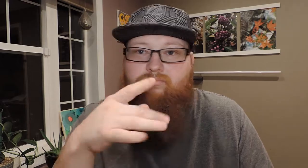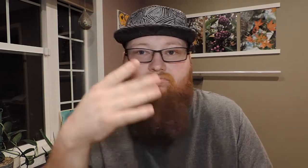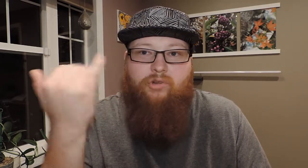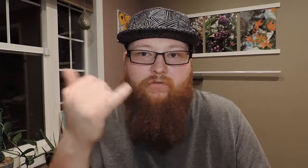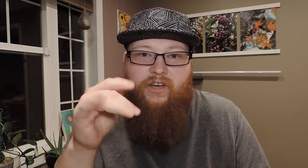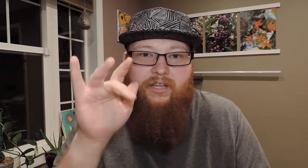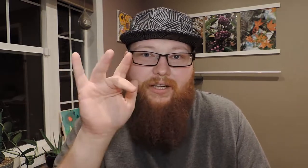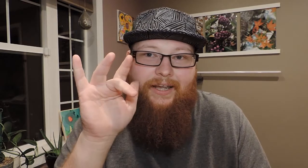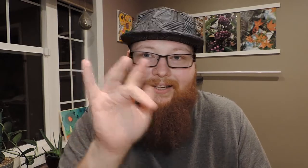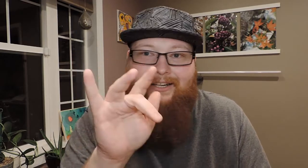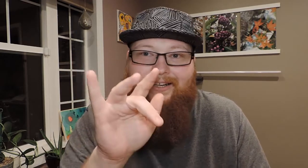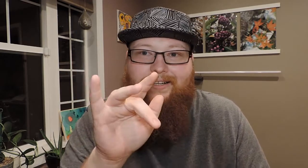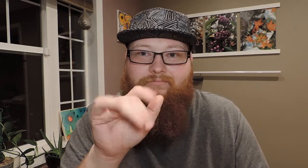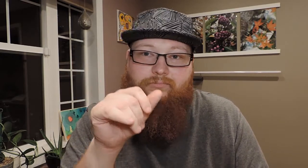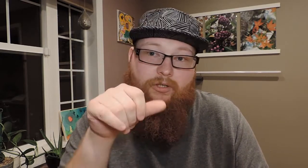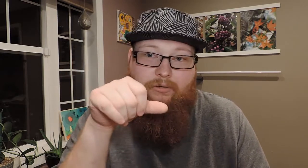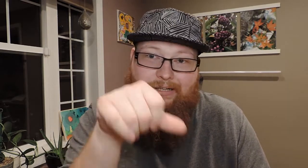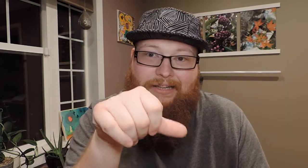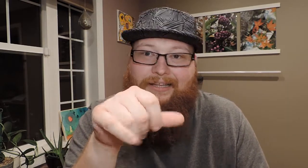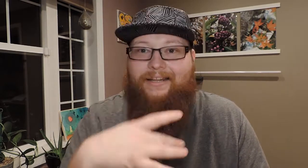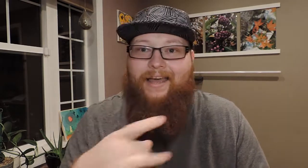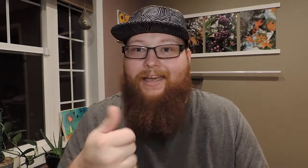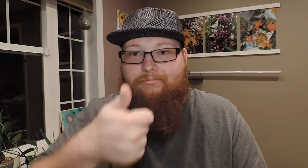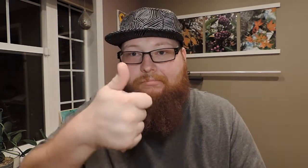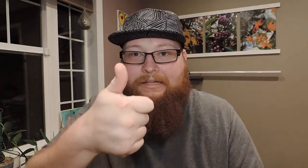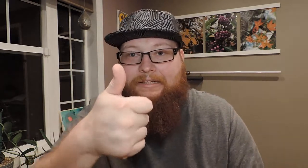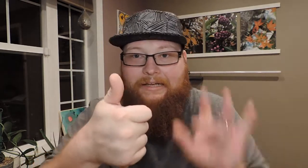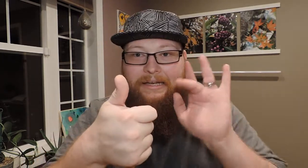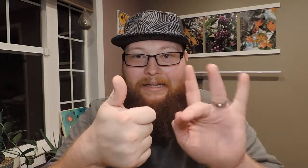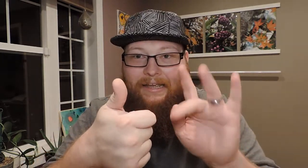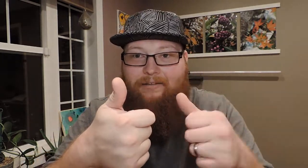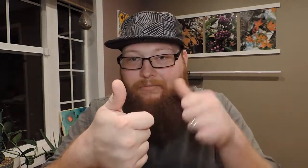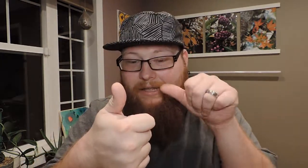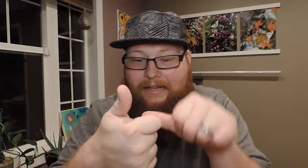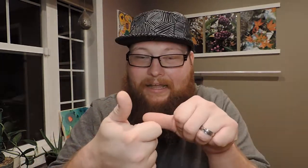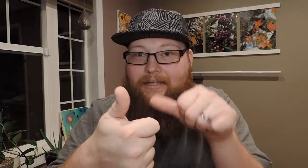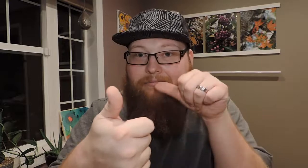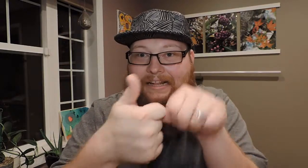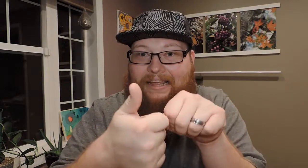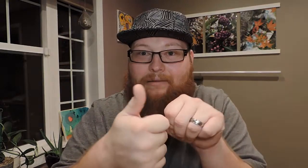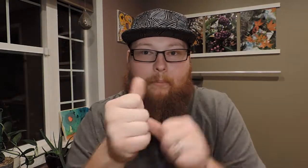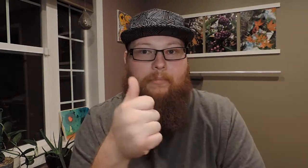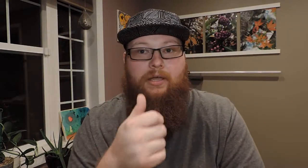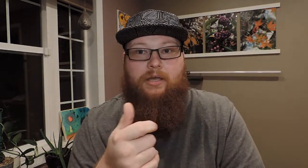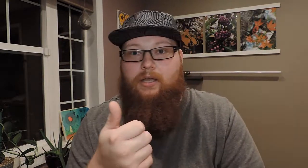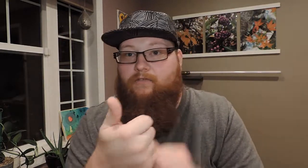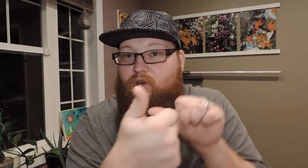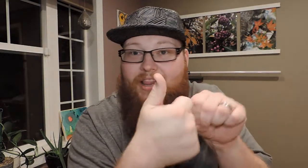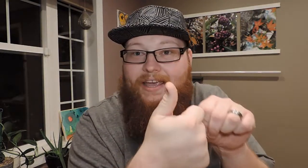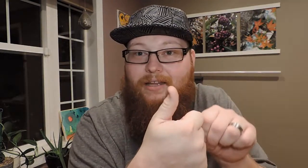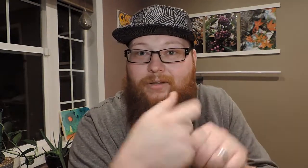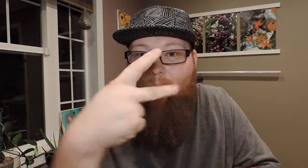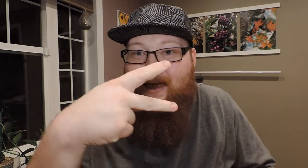don't forget to, like, you know, click the like. Click, click, click. If you click it twice,